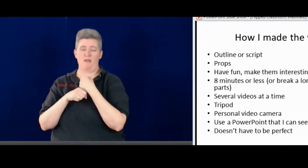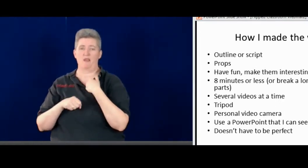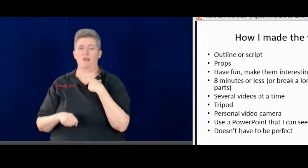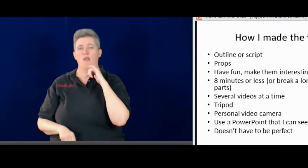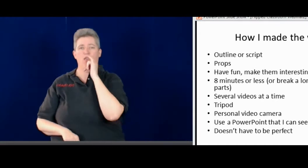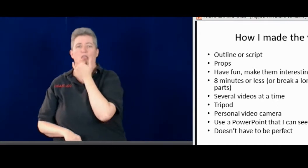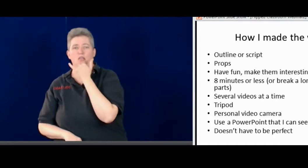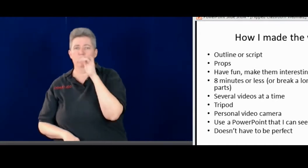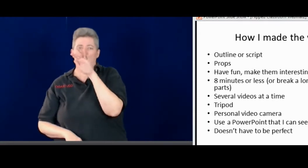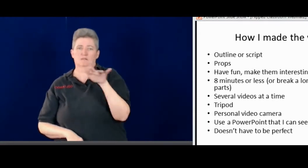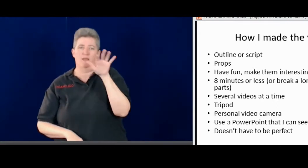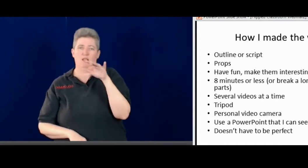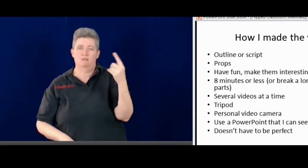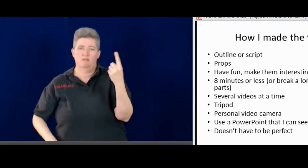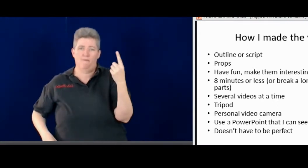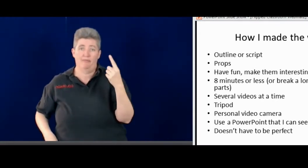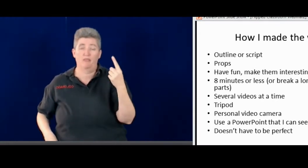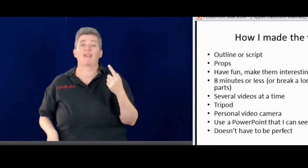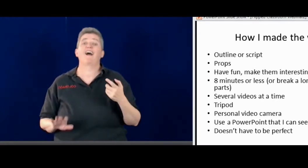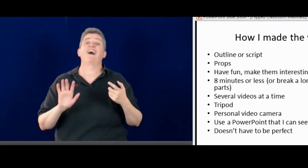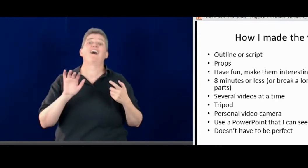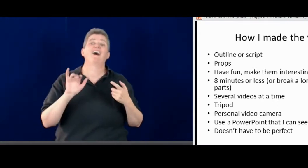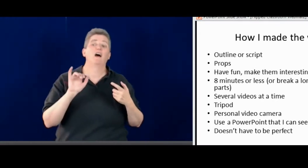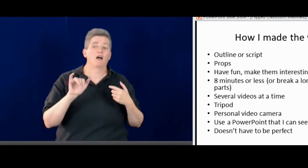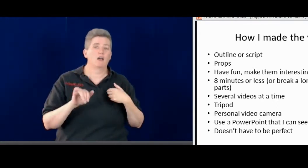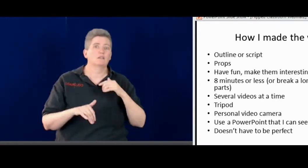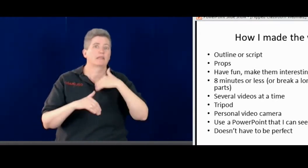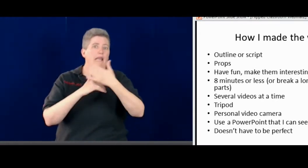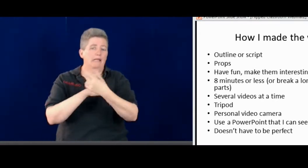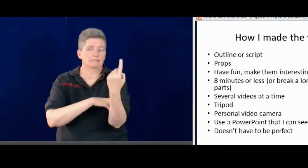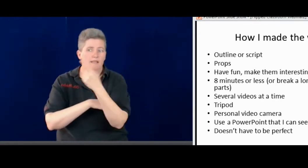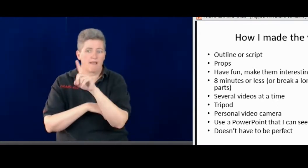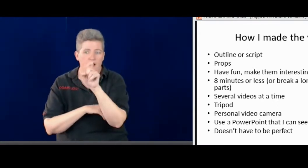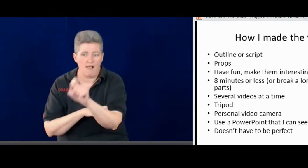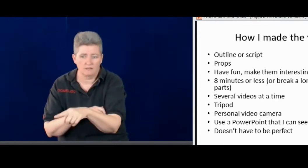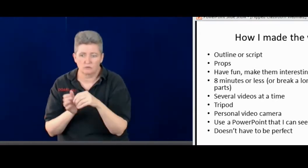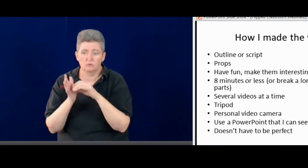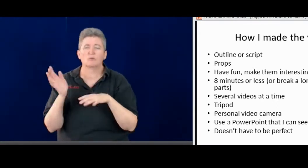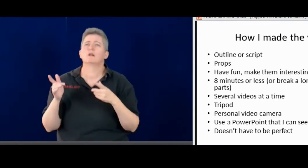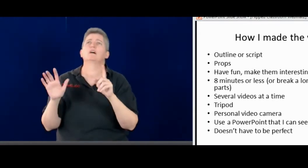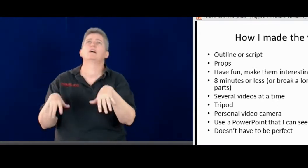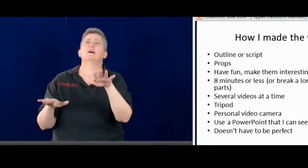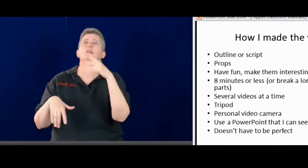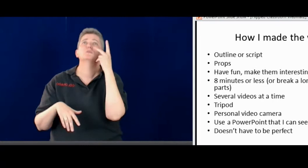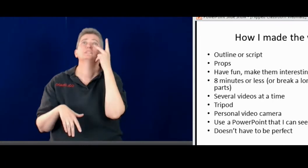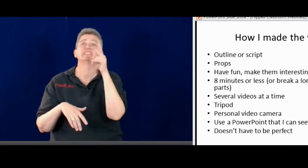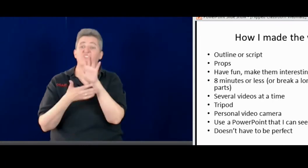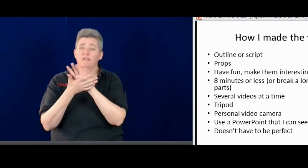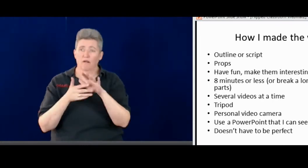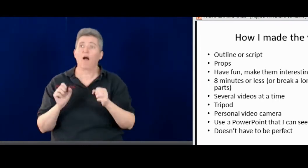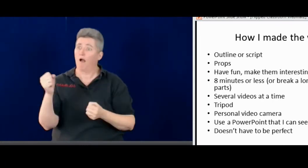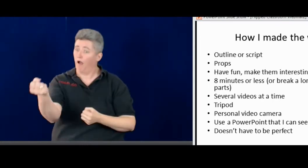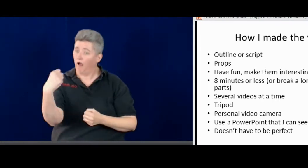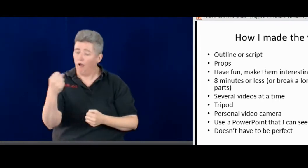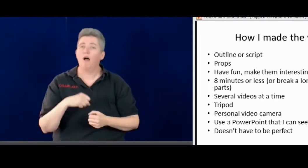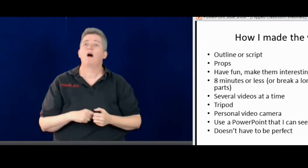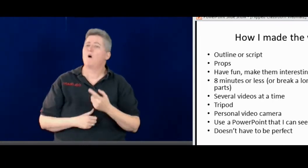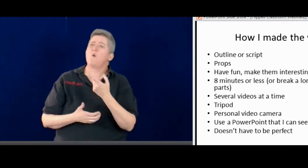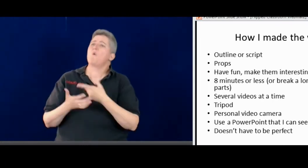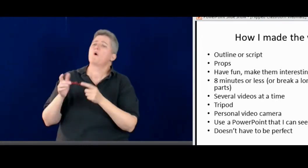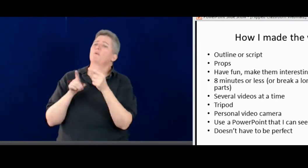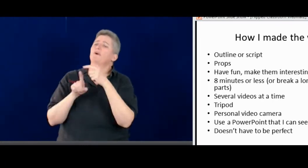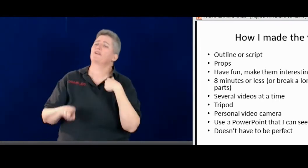I remember one video I made. I made a mistake spelling something. And then the next day I asked the students, Hey, did you see the video?